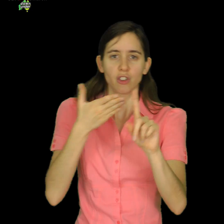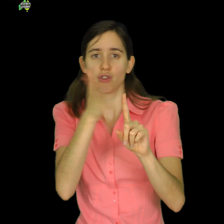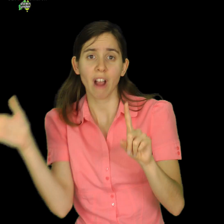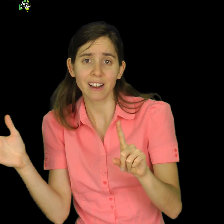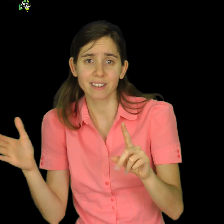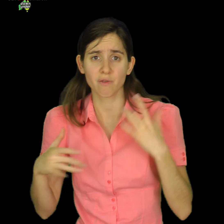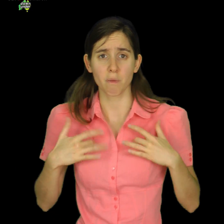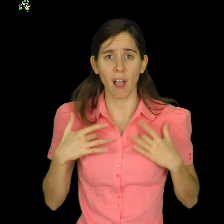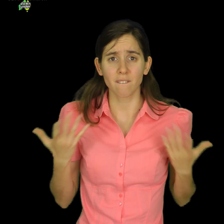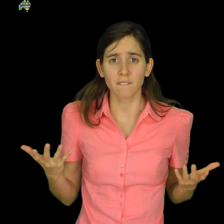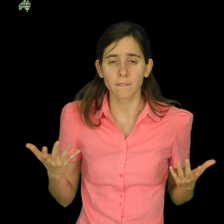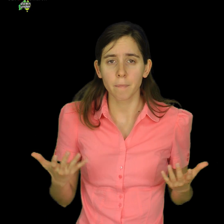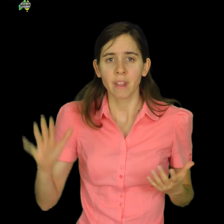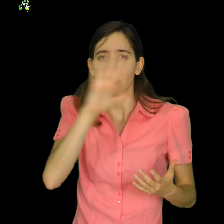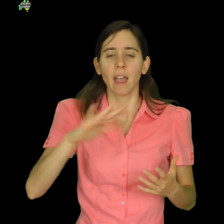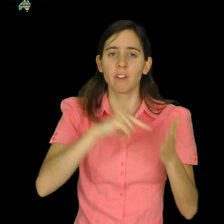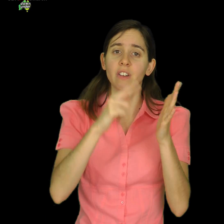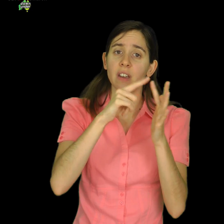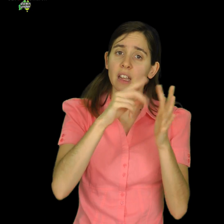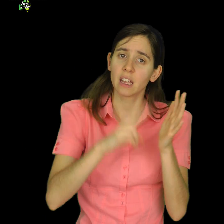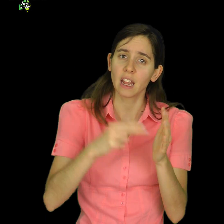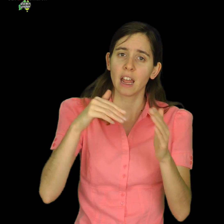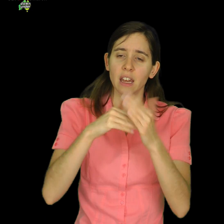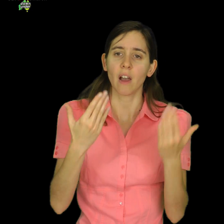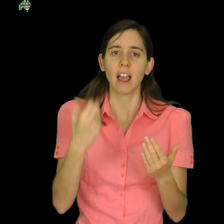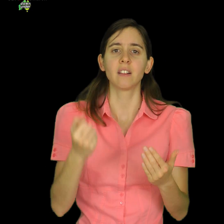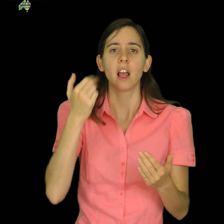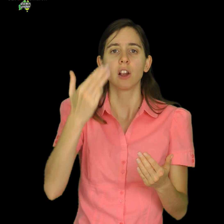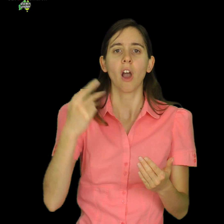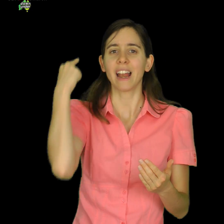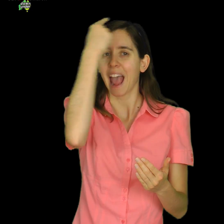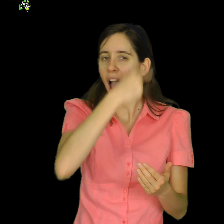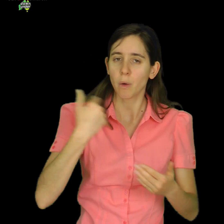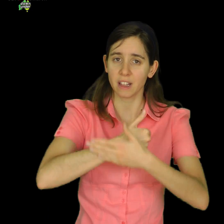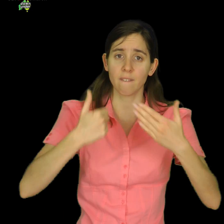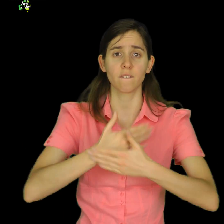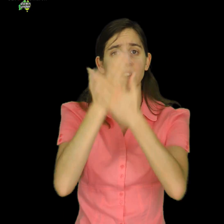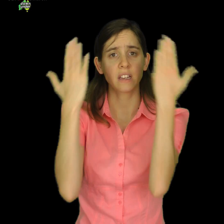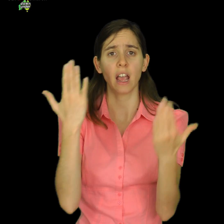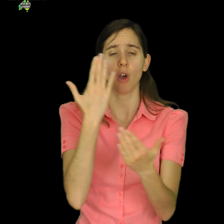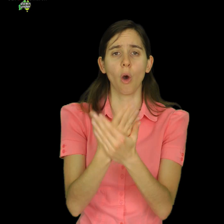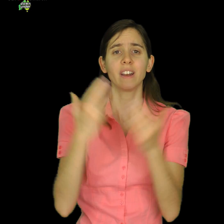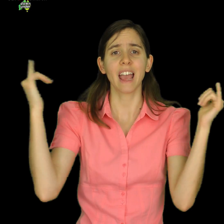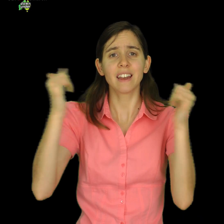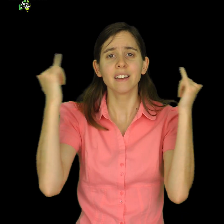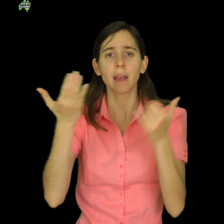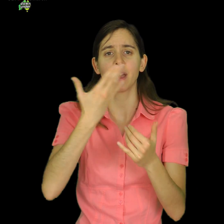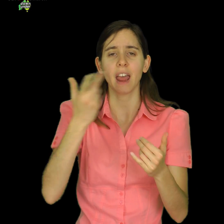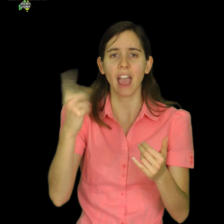The average teen now spends nine hours per day on entertainment and social media. The